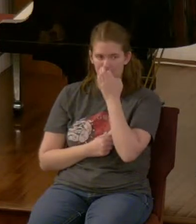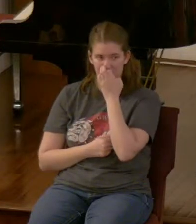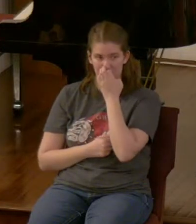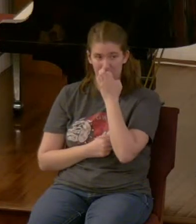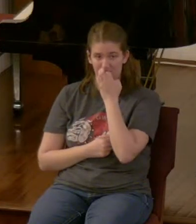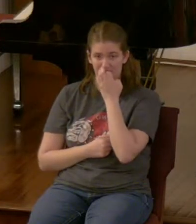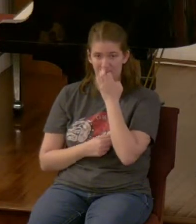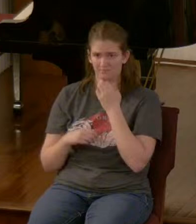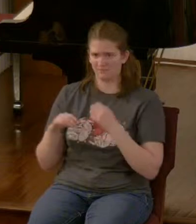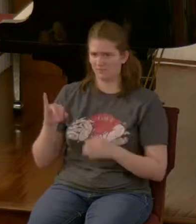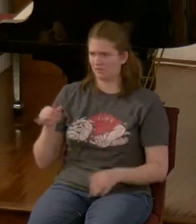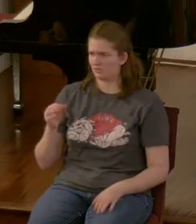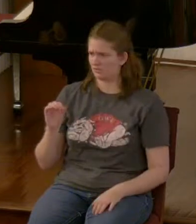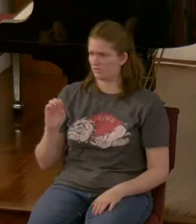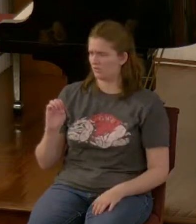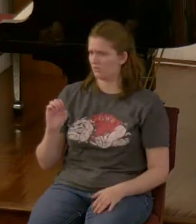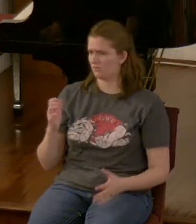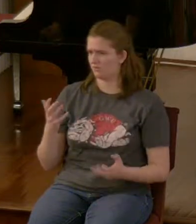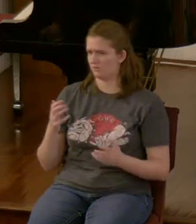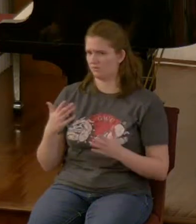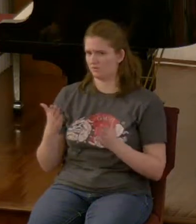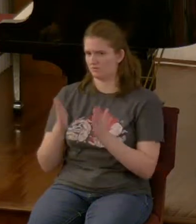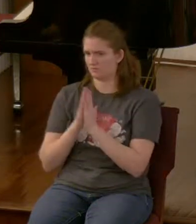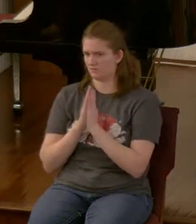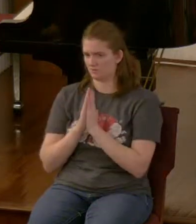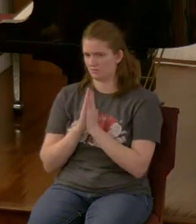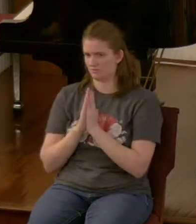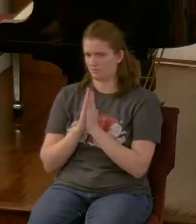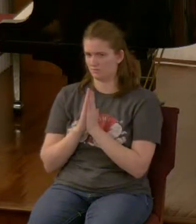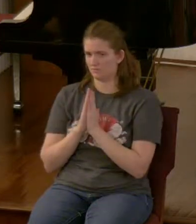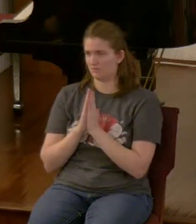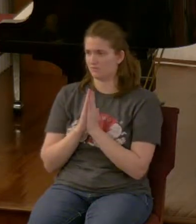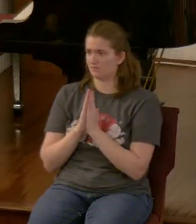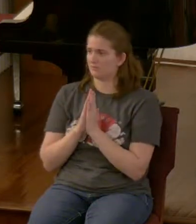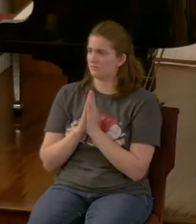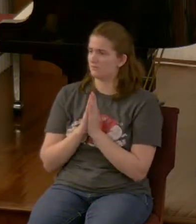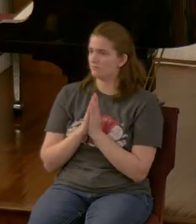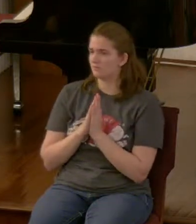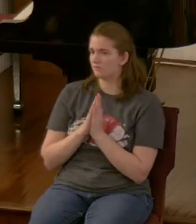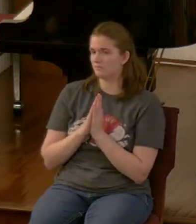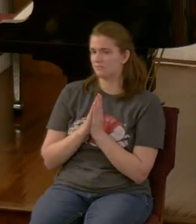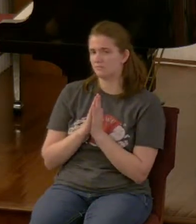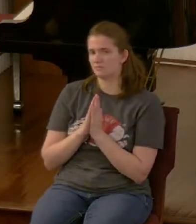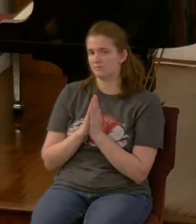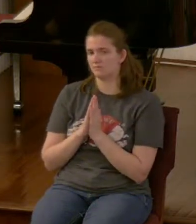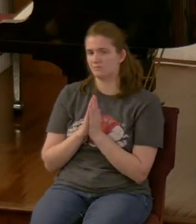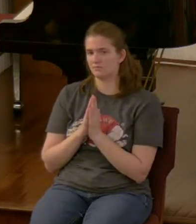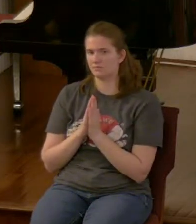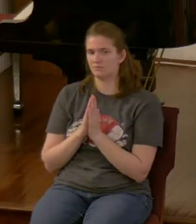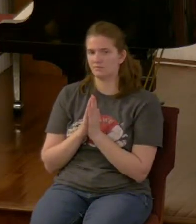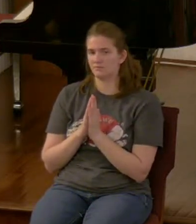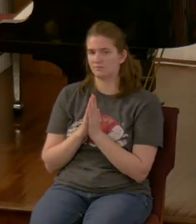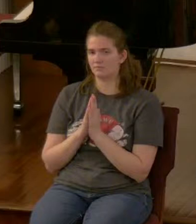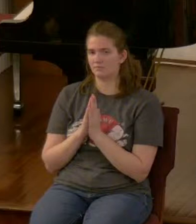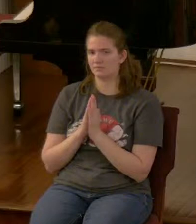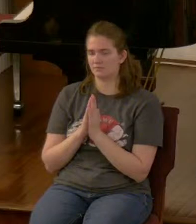Joe would you dismiss our Bible study time and prayer and then we'll go into our prayer time thank you sir